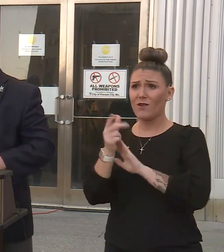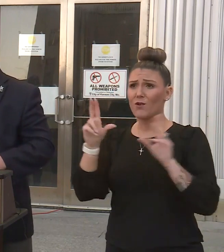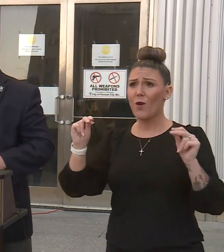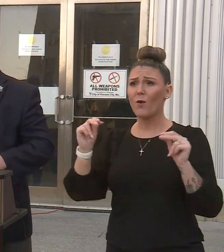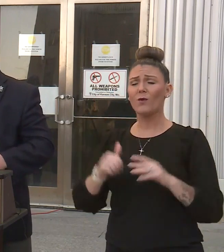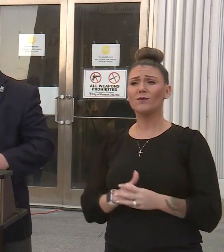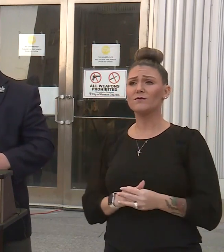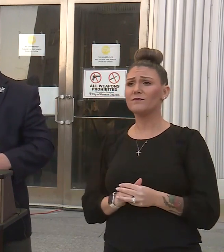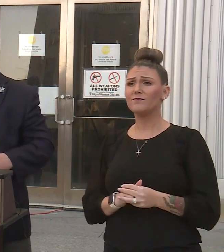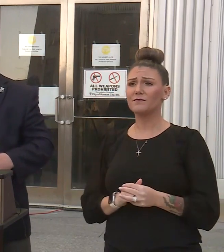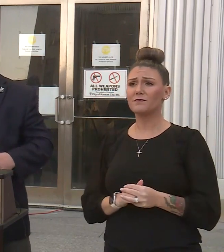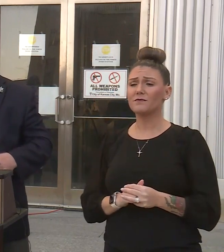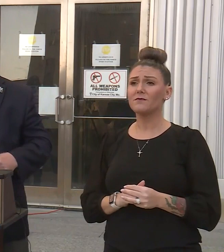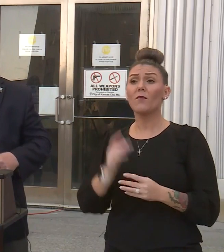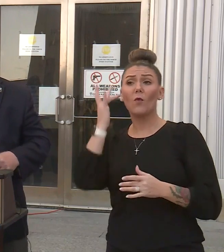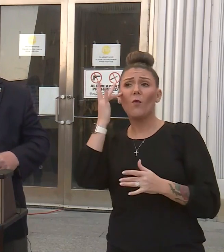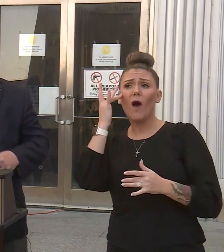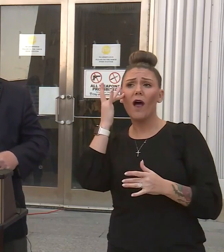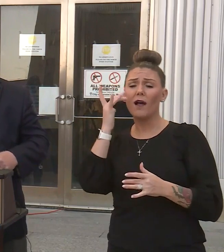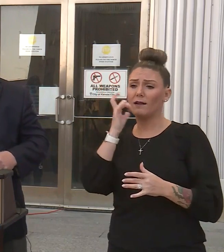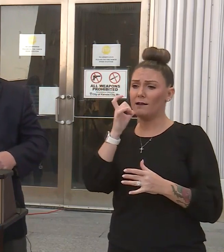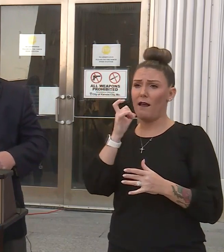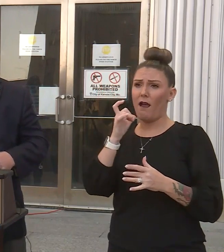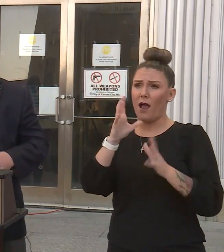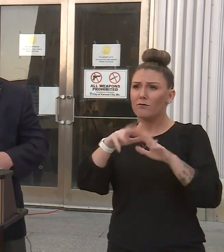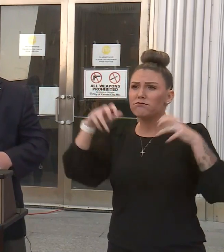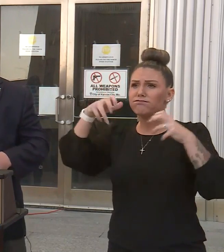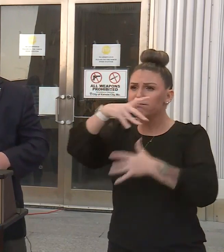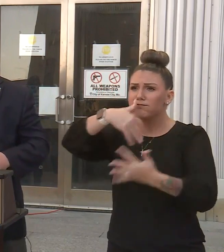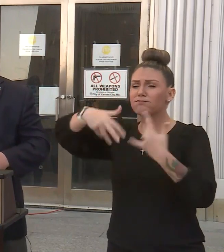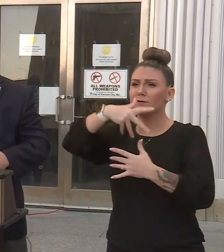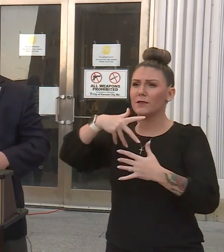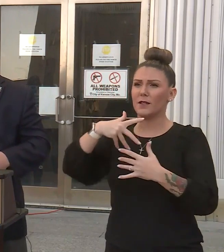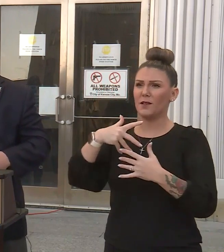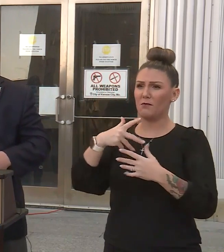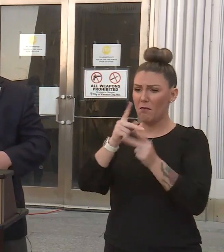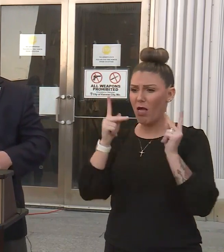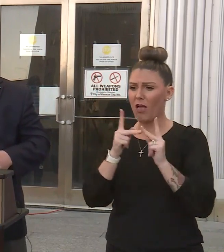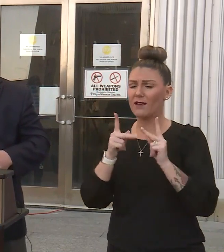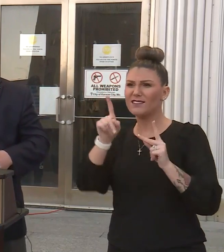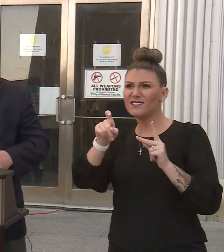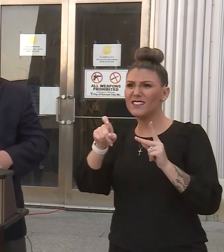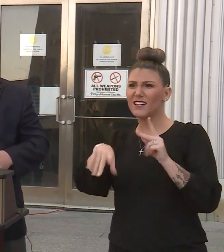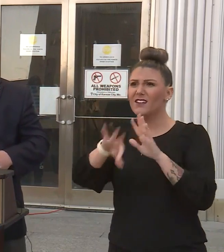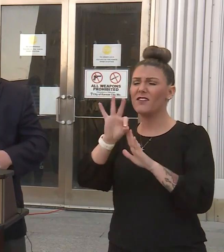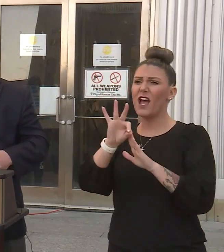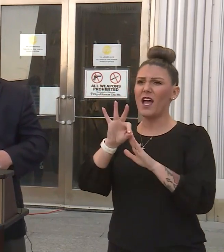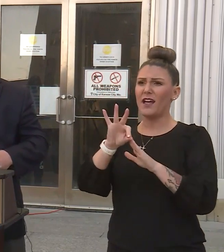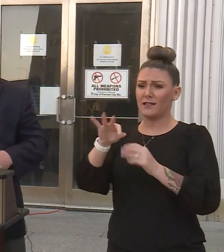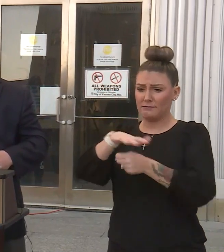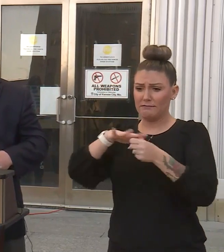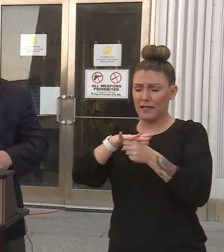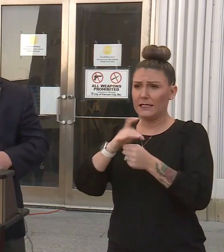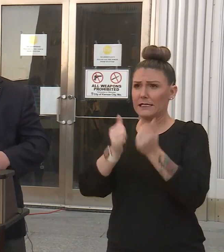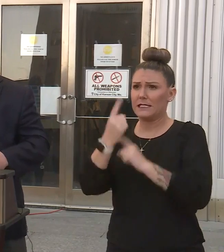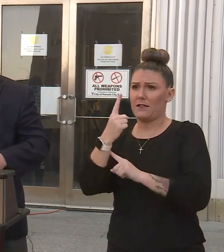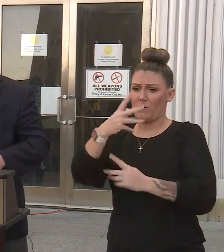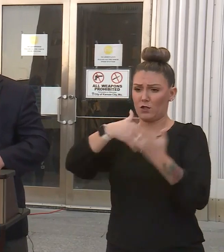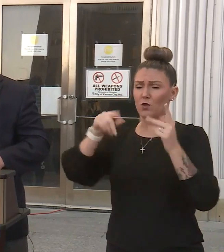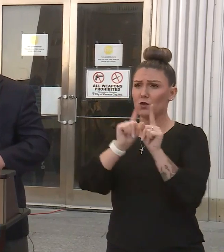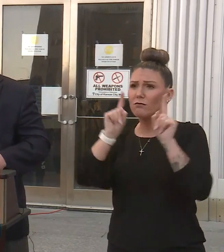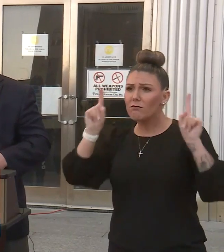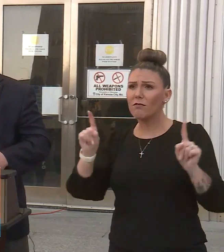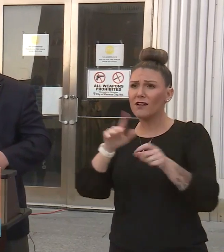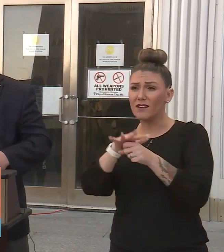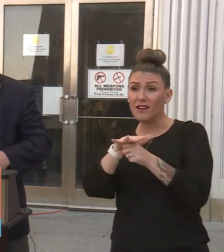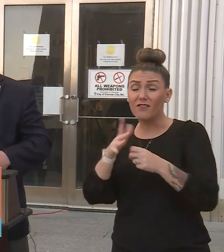You know, at least not in a crowded venue. We'd have to find a space where everybody could socially distance enough to